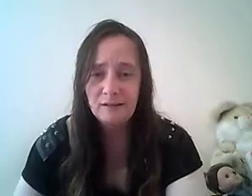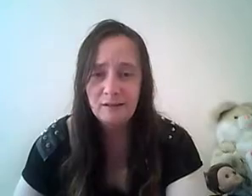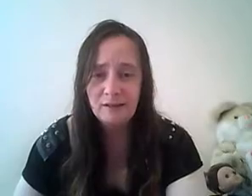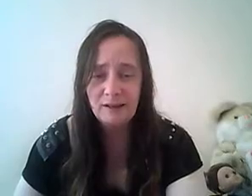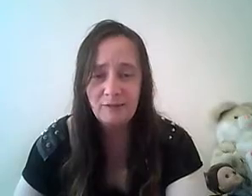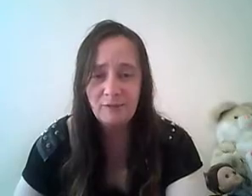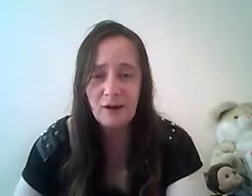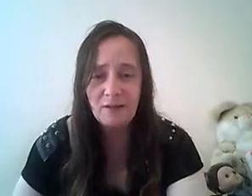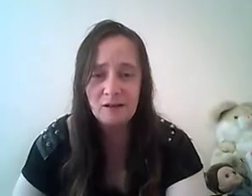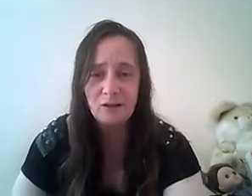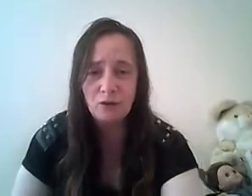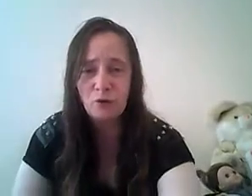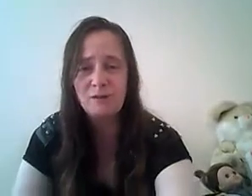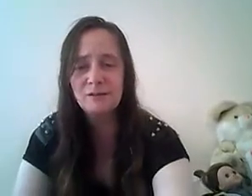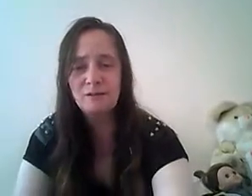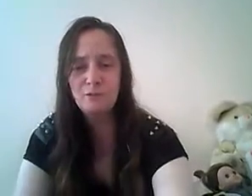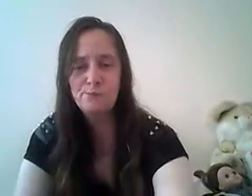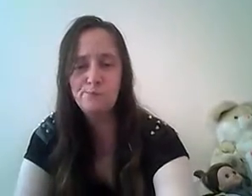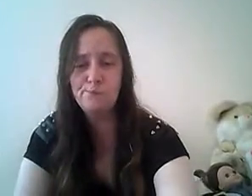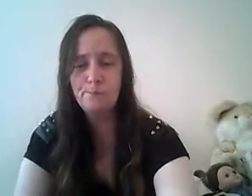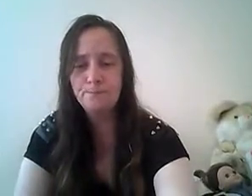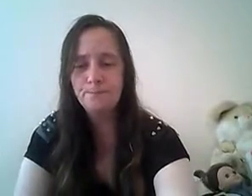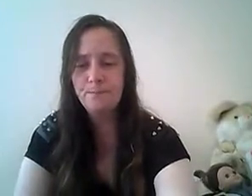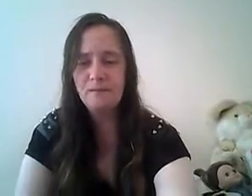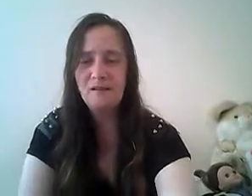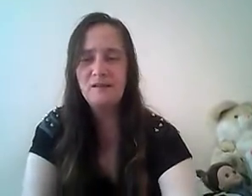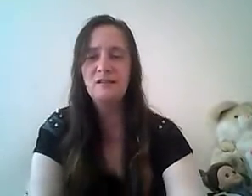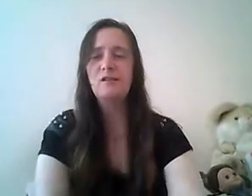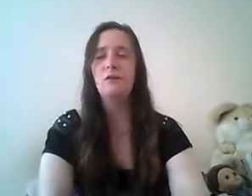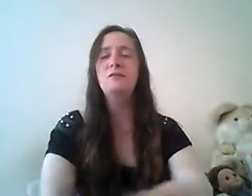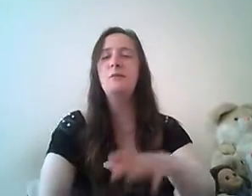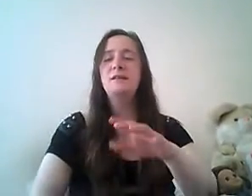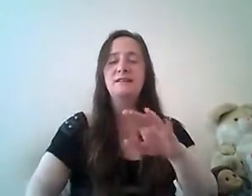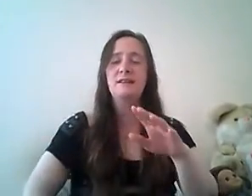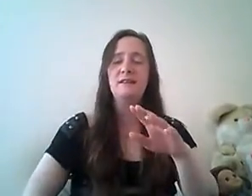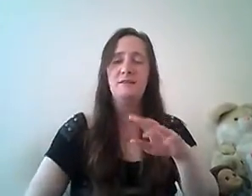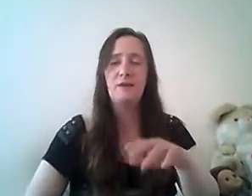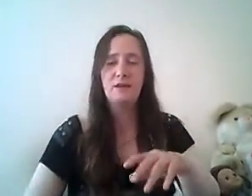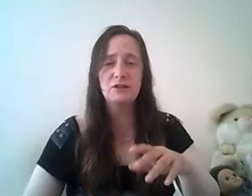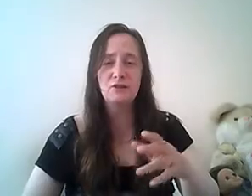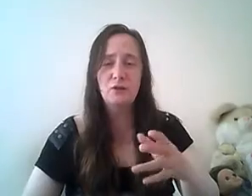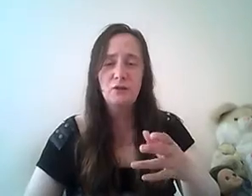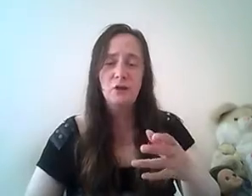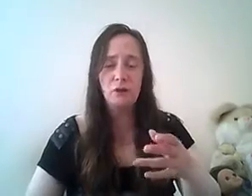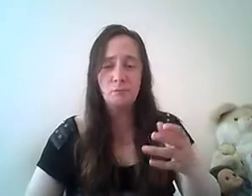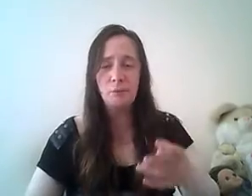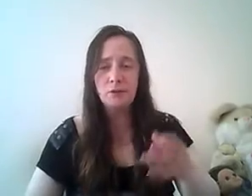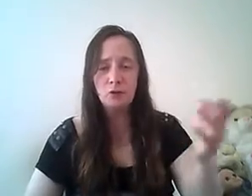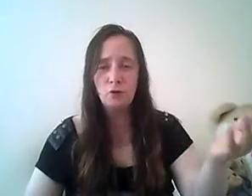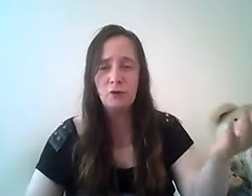like father like daughter it's like the other way saying like father like son or like mother like daughter